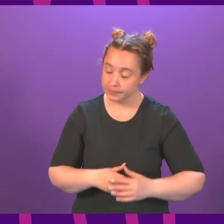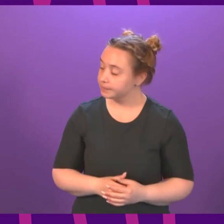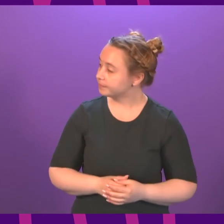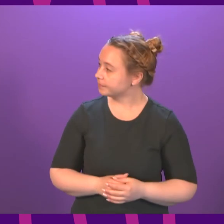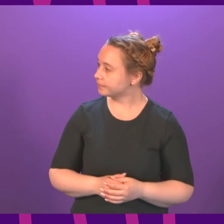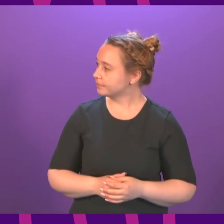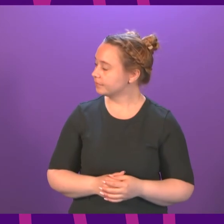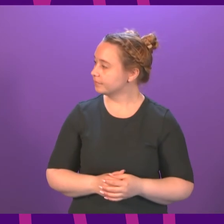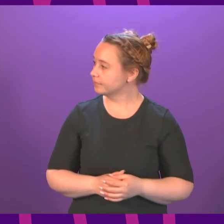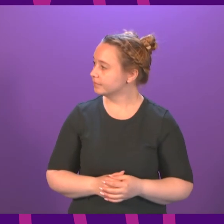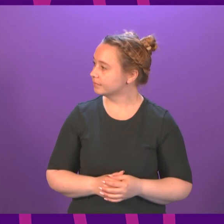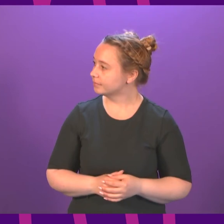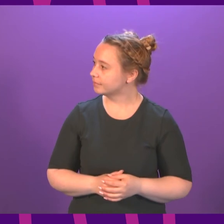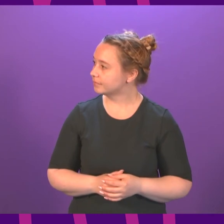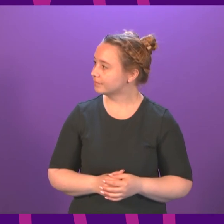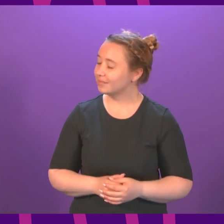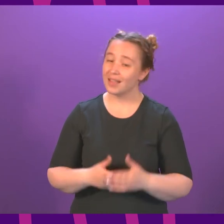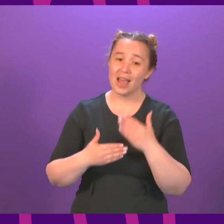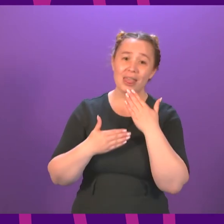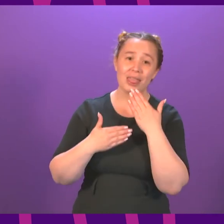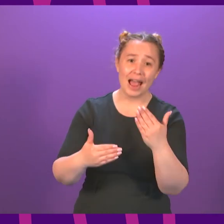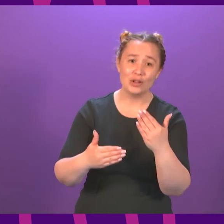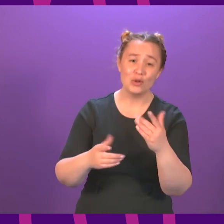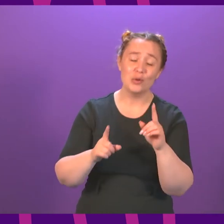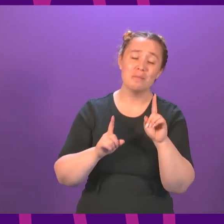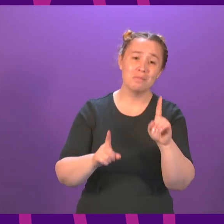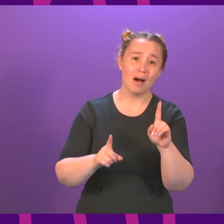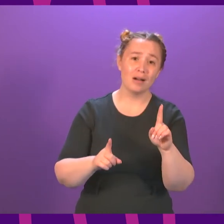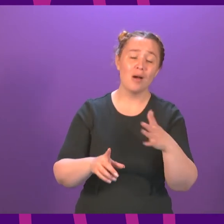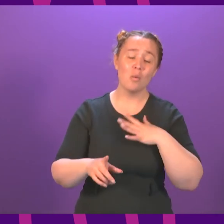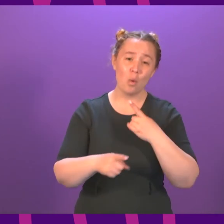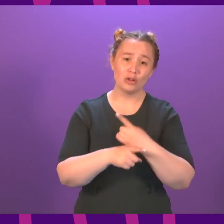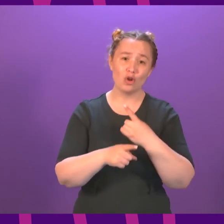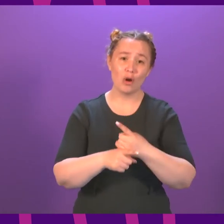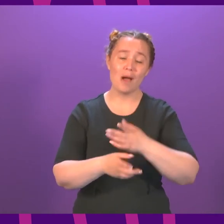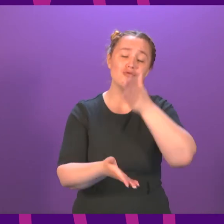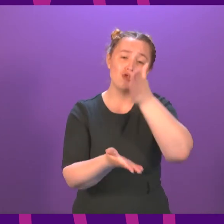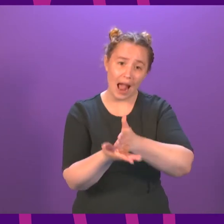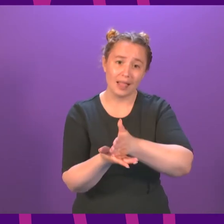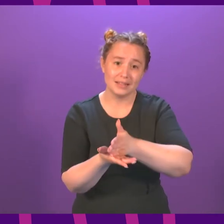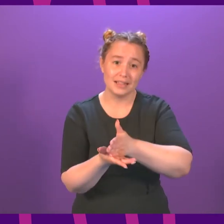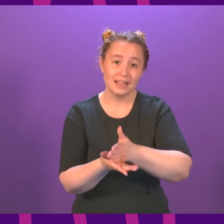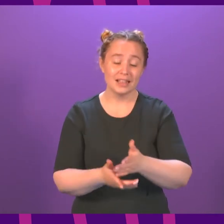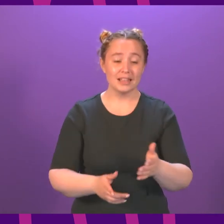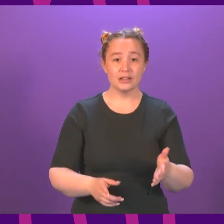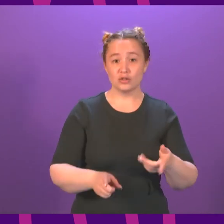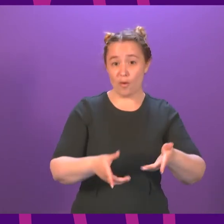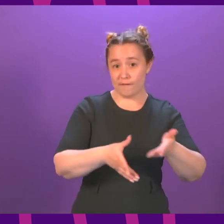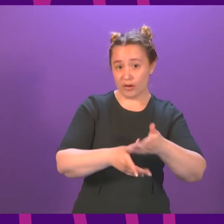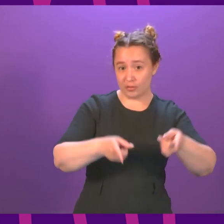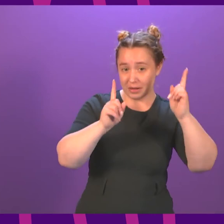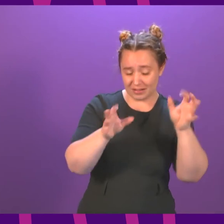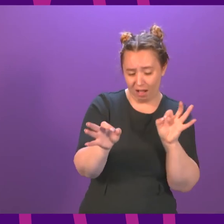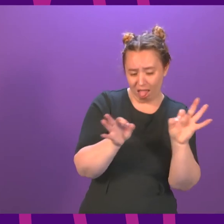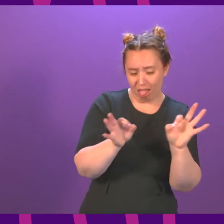Thank you for that answer. Let us talk about reality, not ratios. While the First Minister seeks to manipulate the figures by including